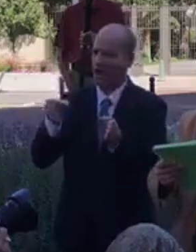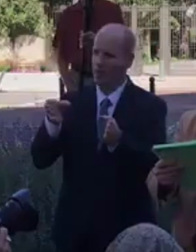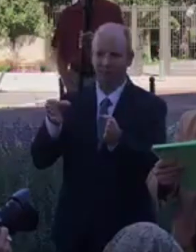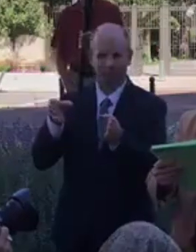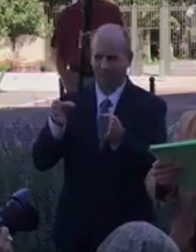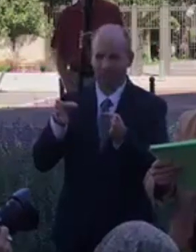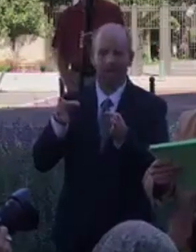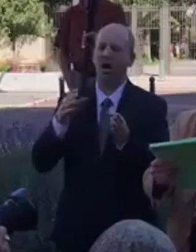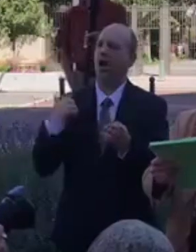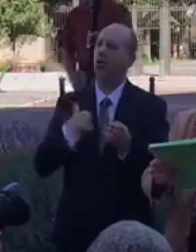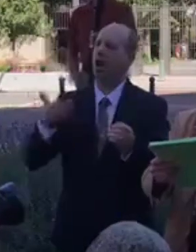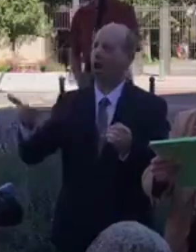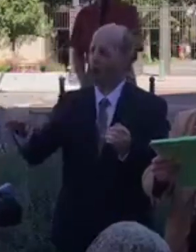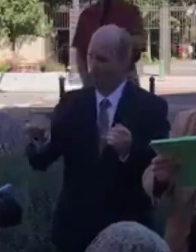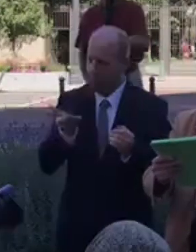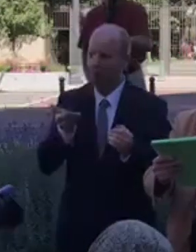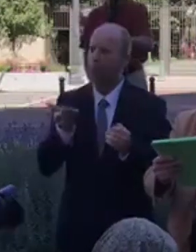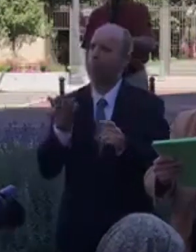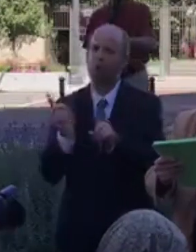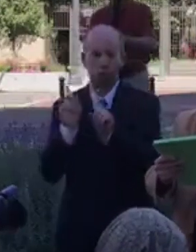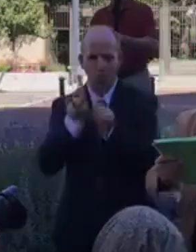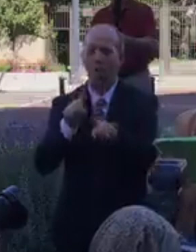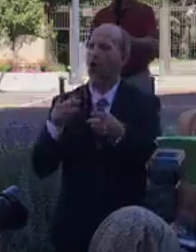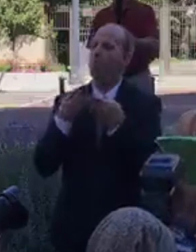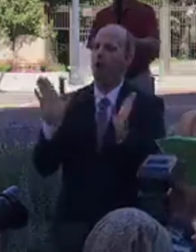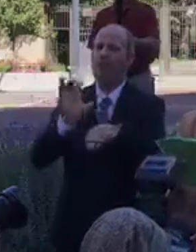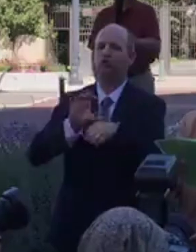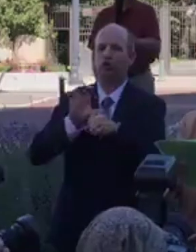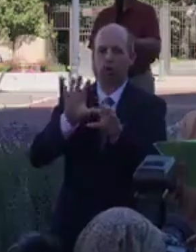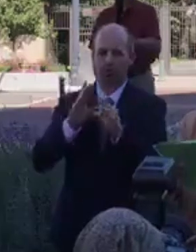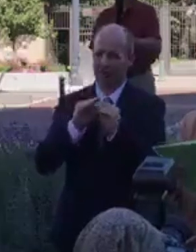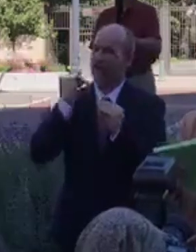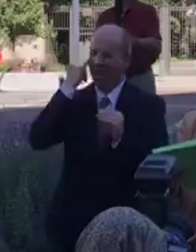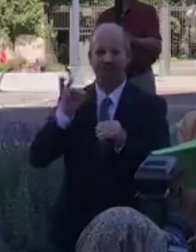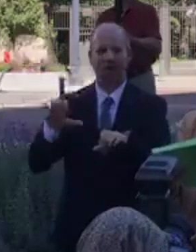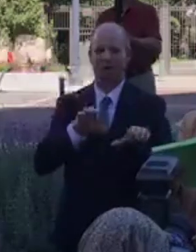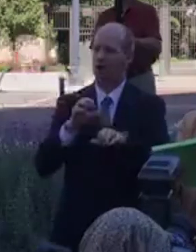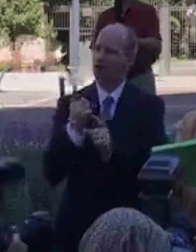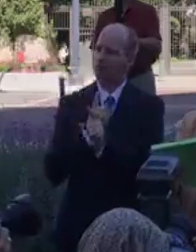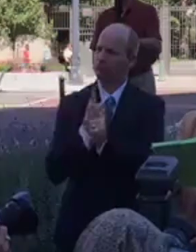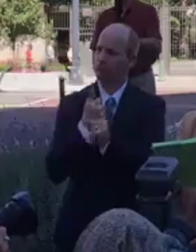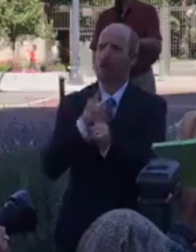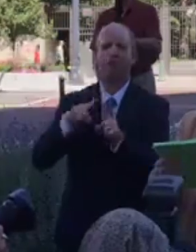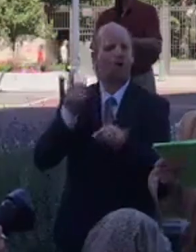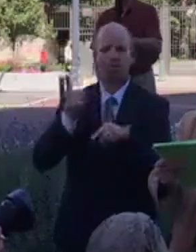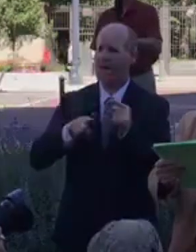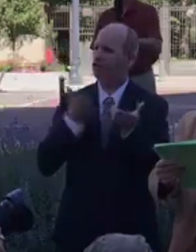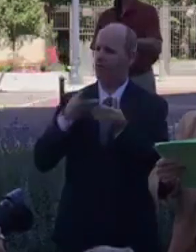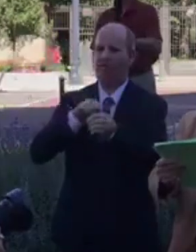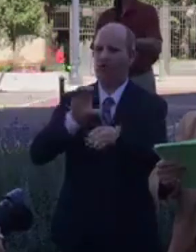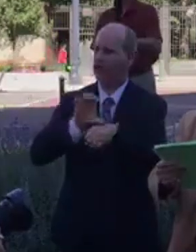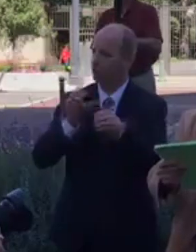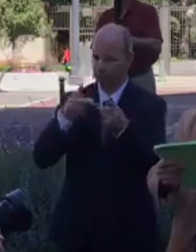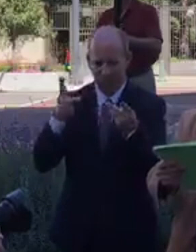We welcome you to attend public church meetings if your conduct is orderly, but you may not serve in a church position,